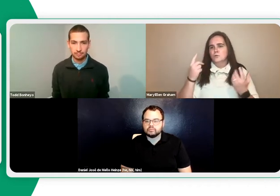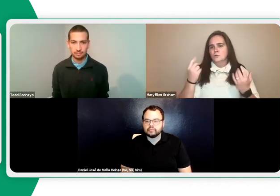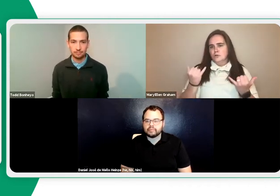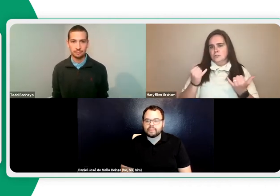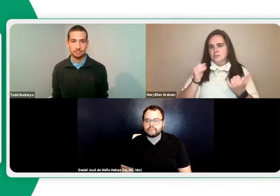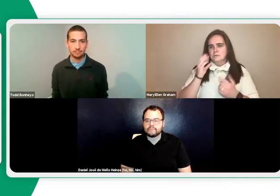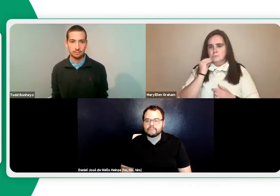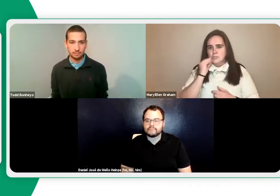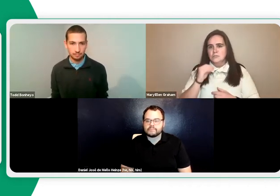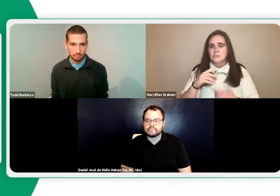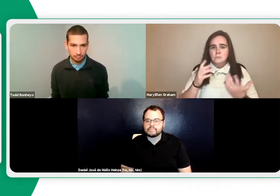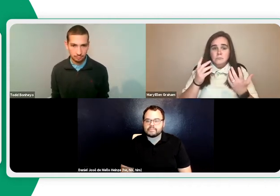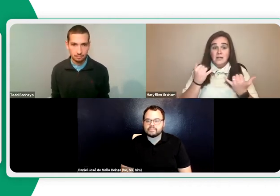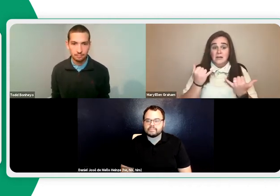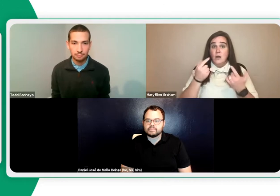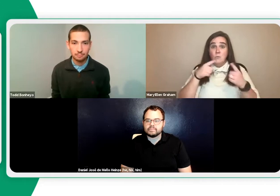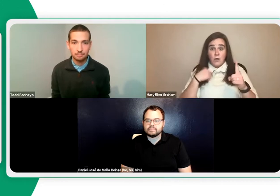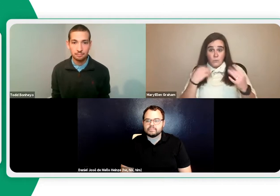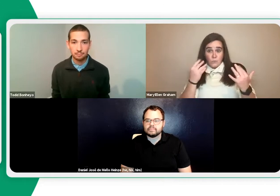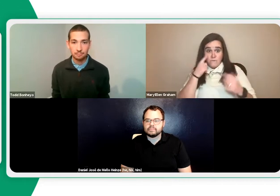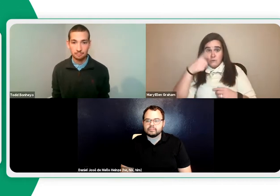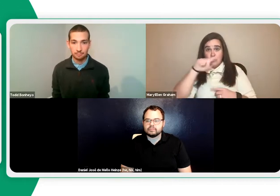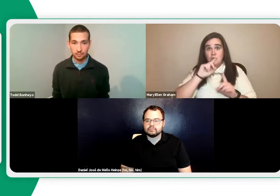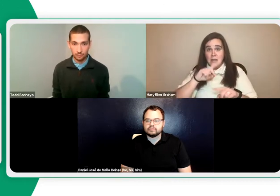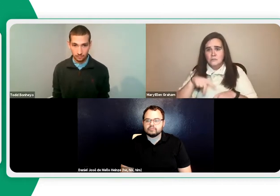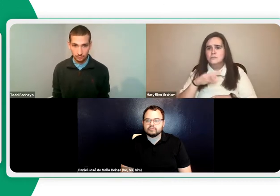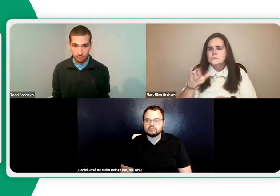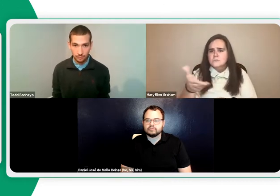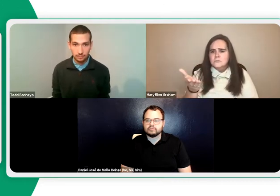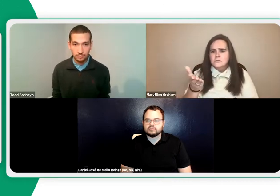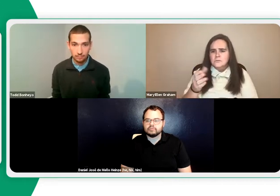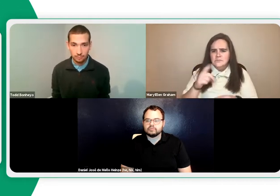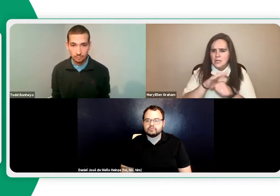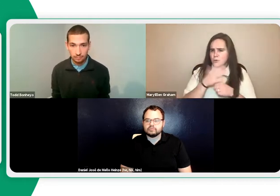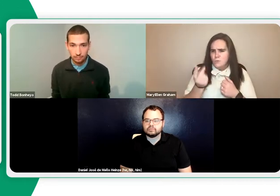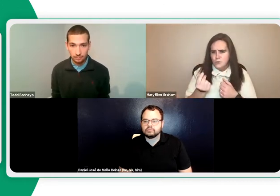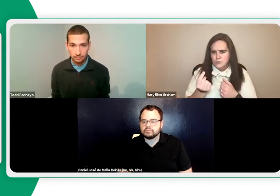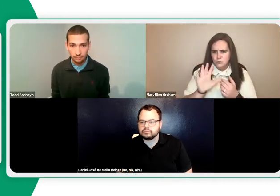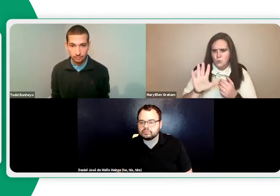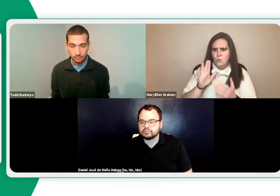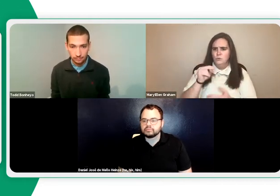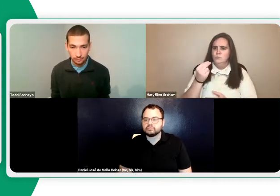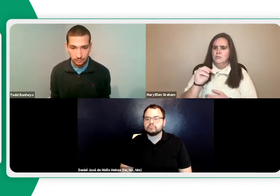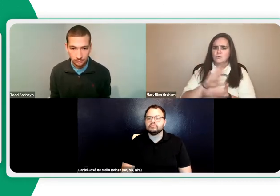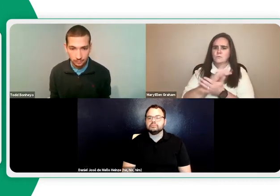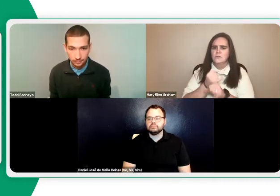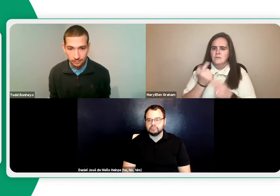us what your situation is currently. What's your experience? And while we wait for all of those answers to come in, Daniel,